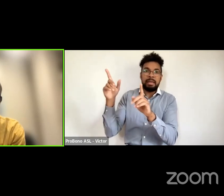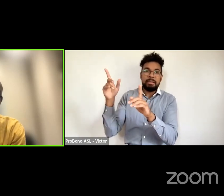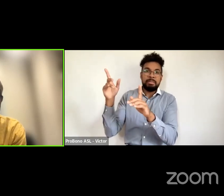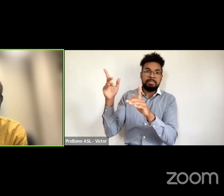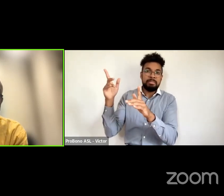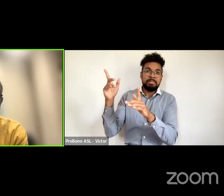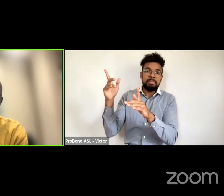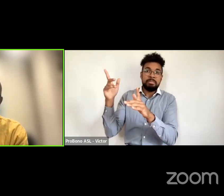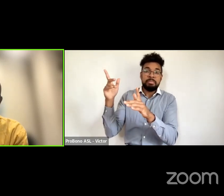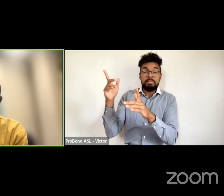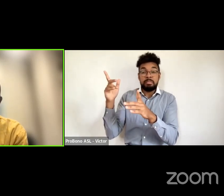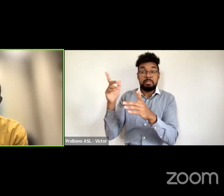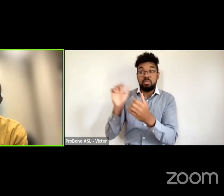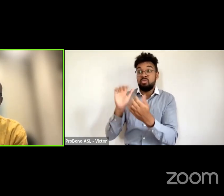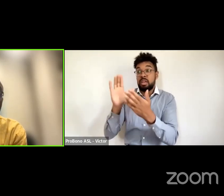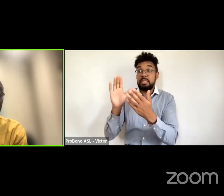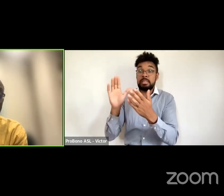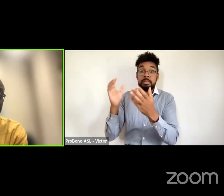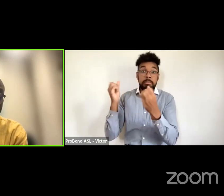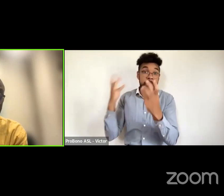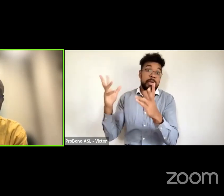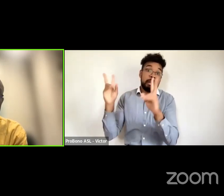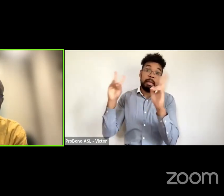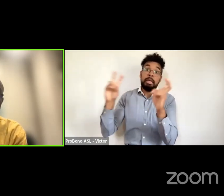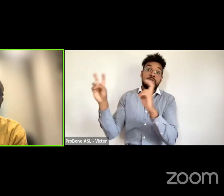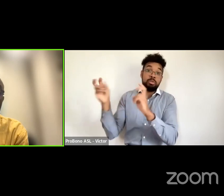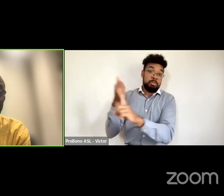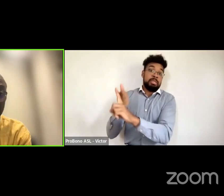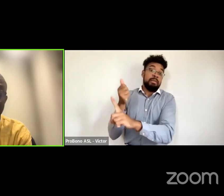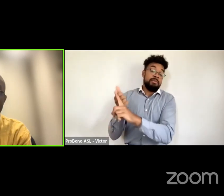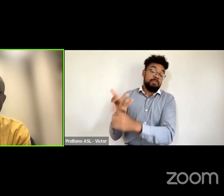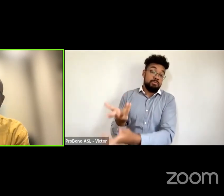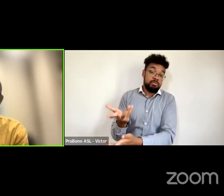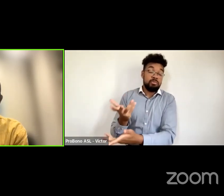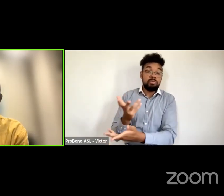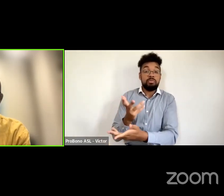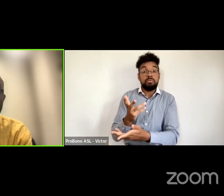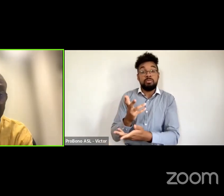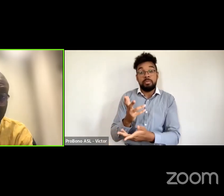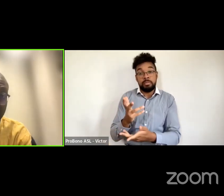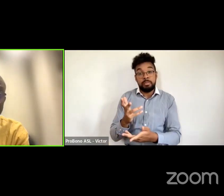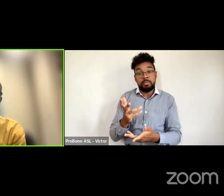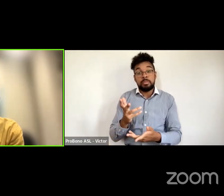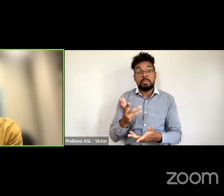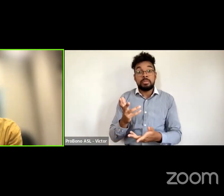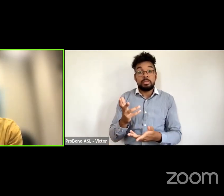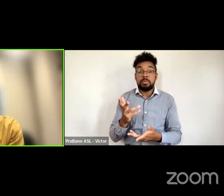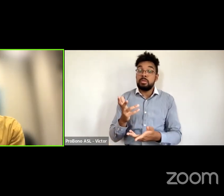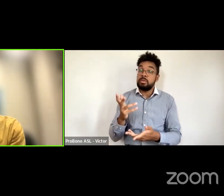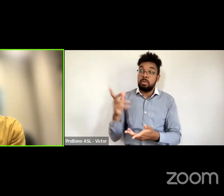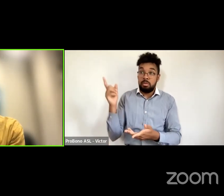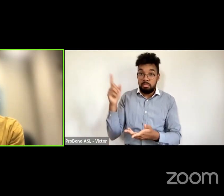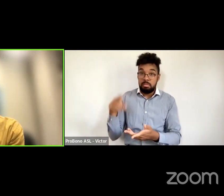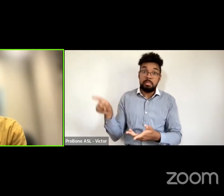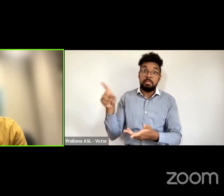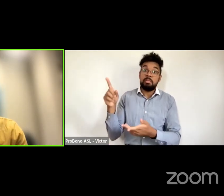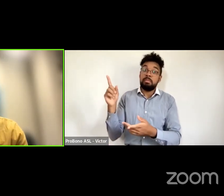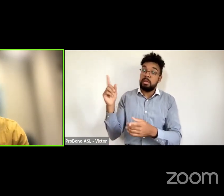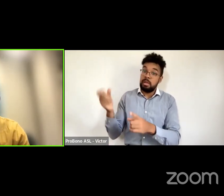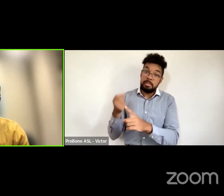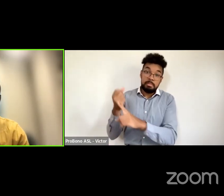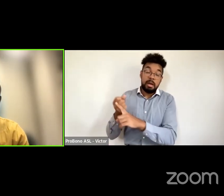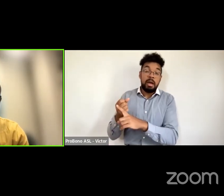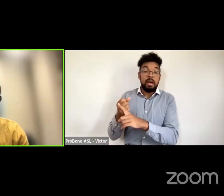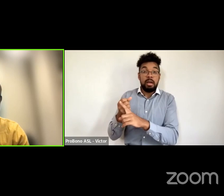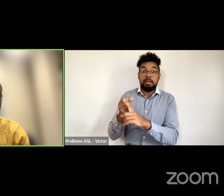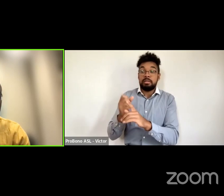have blood on their hands um they've jeopardized the you know the realities and the the livelihood of different people if i introduce the